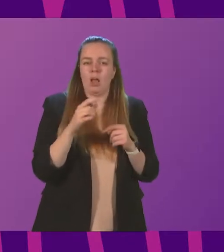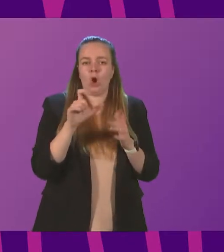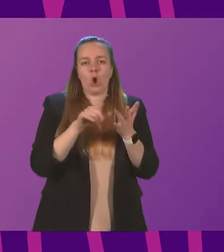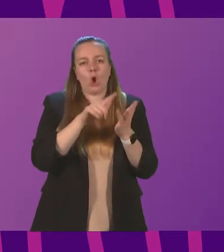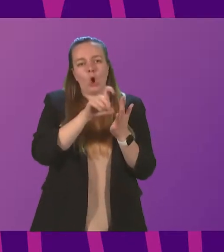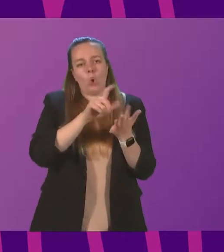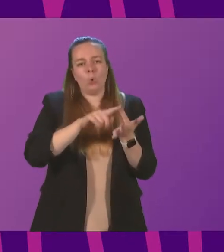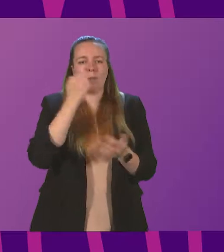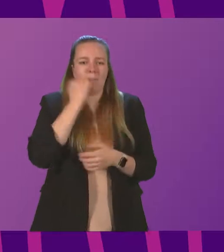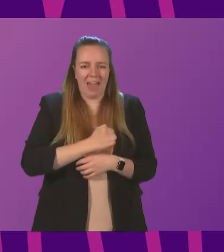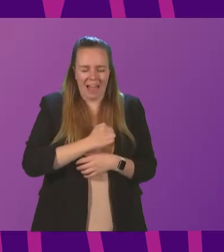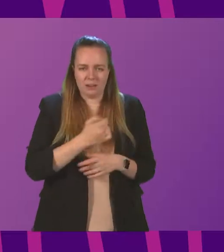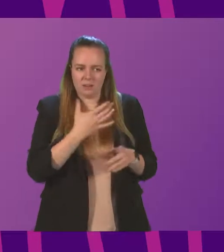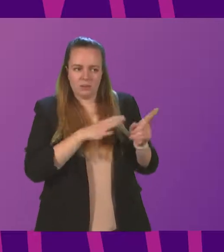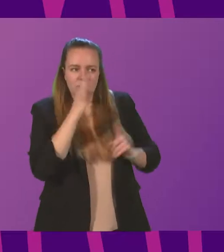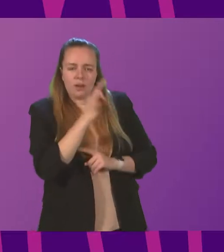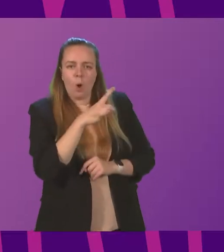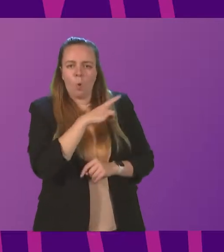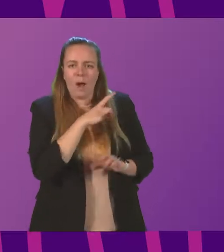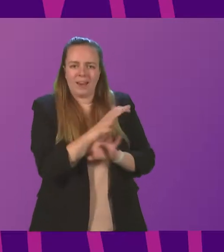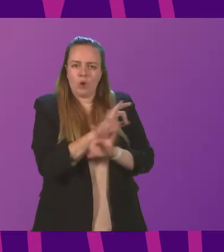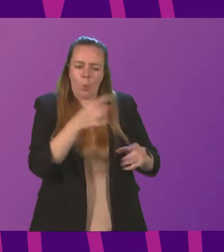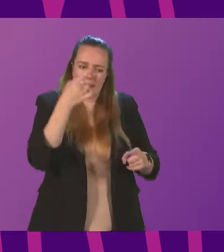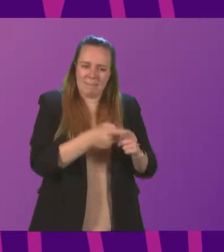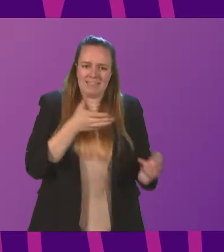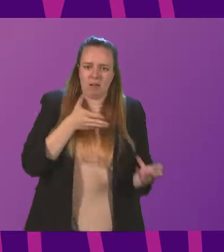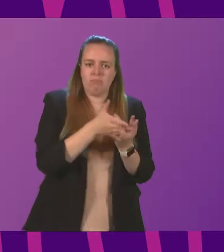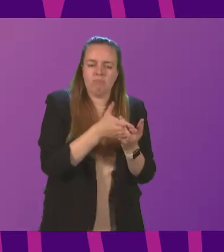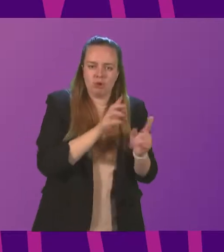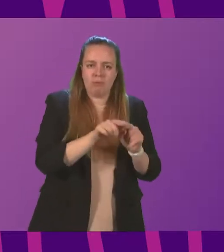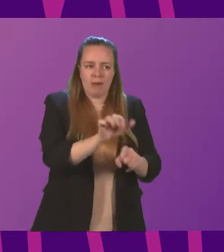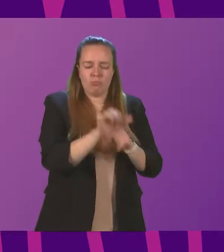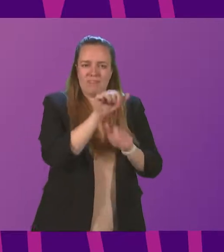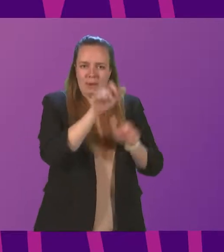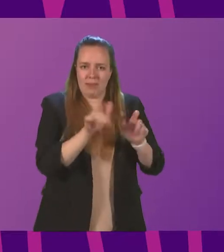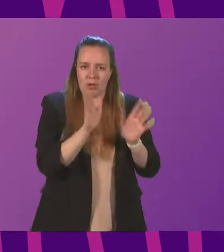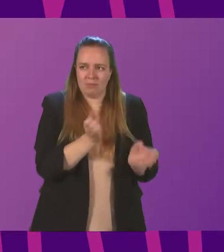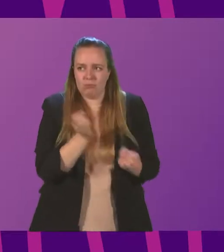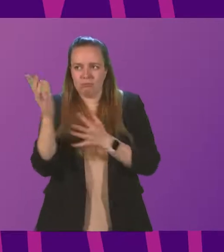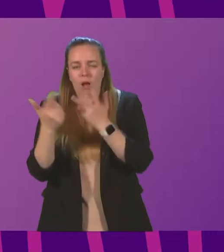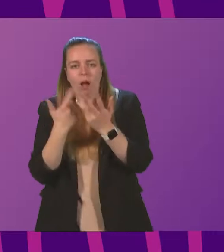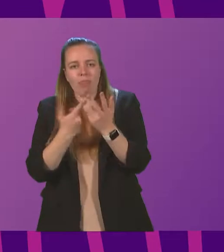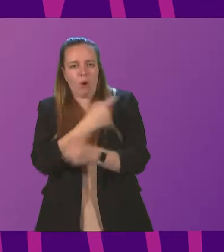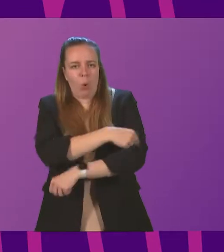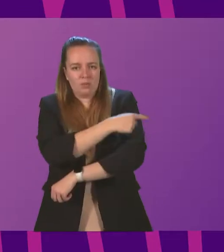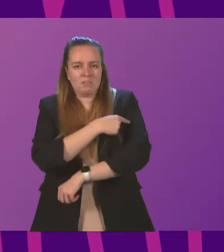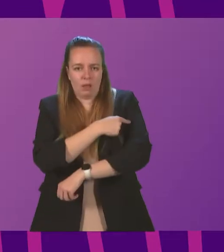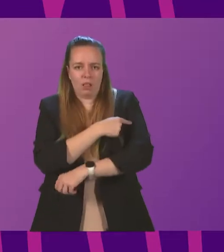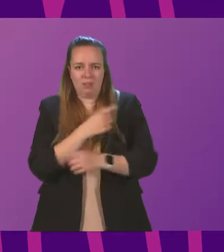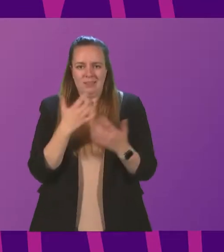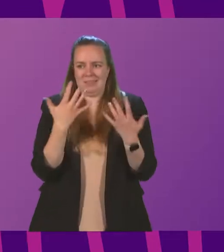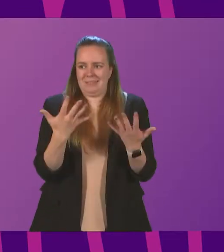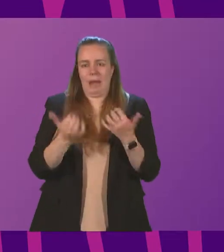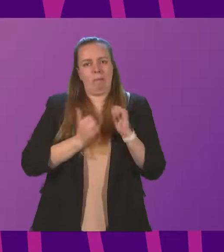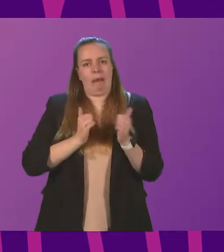can I ask the Cabinet Secretary why no immediate intervention was made to prevent patients having to be diverted to another hospital nearly 10 miles